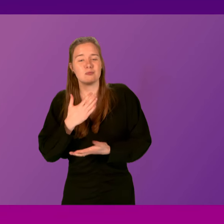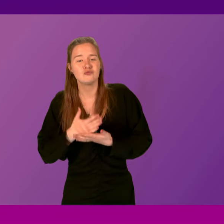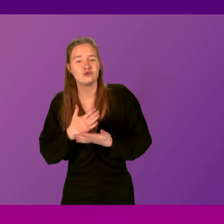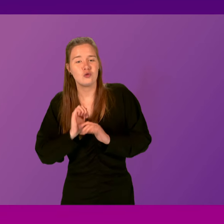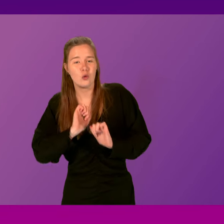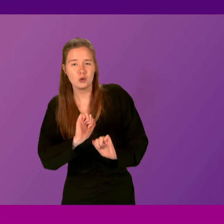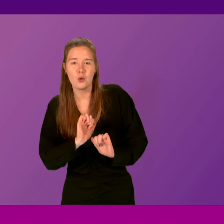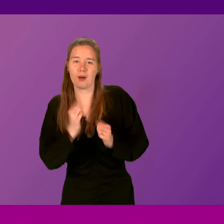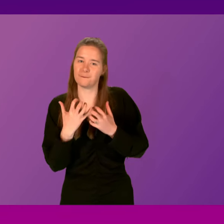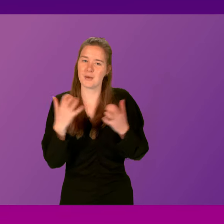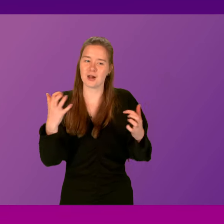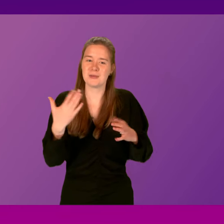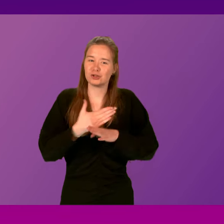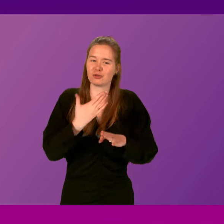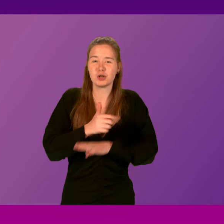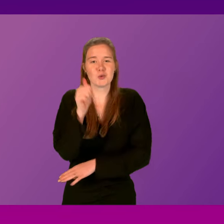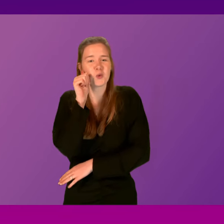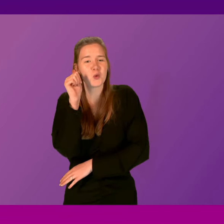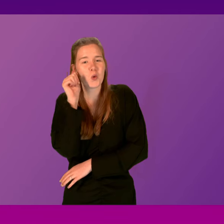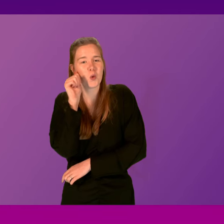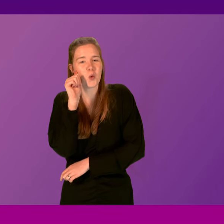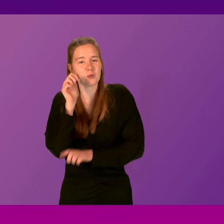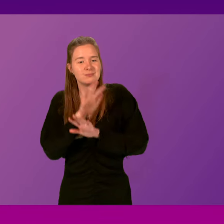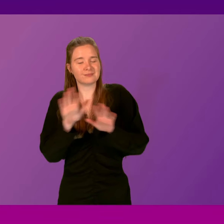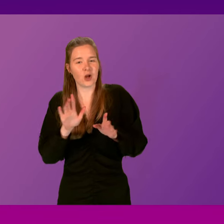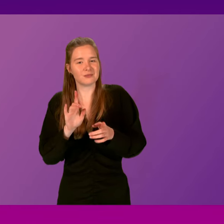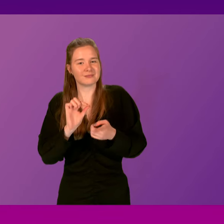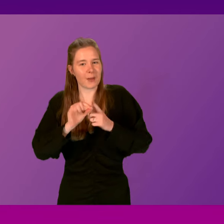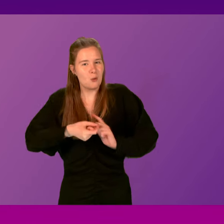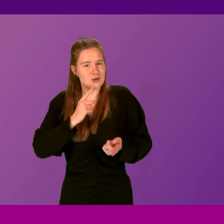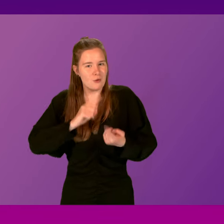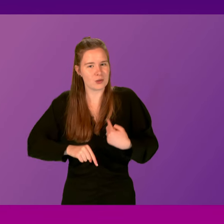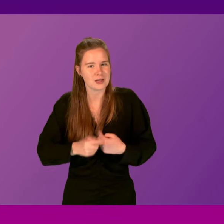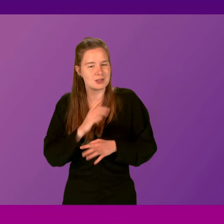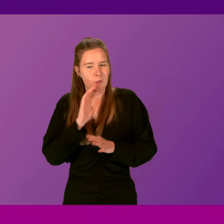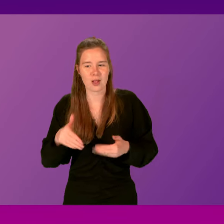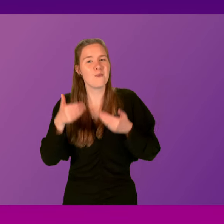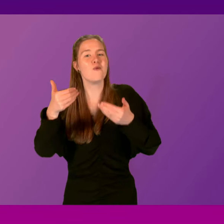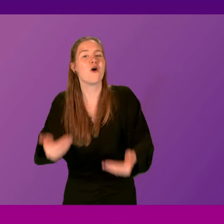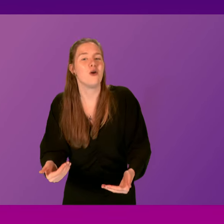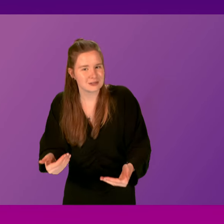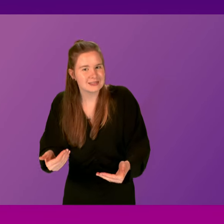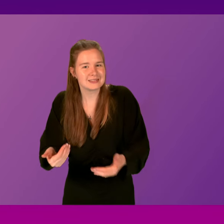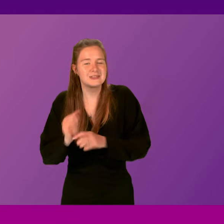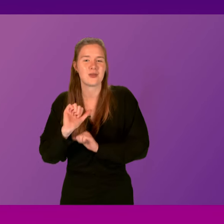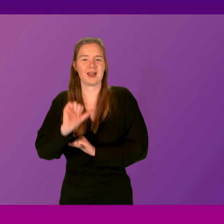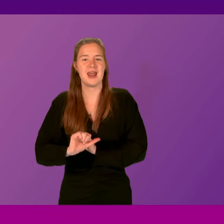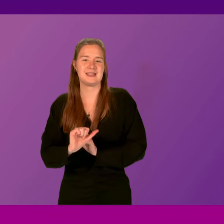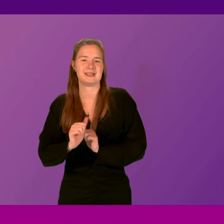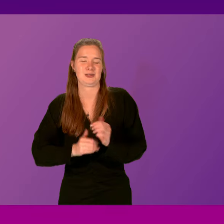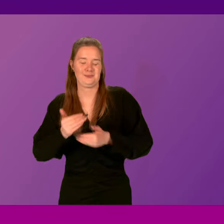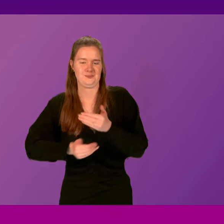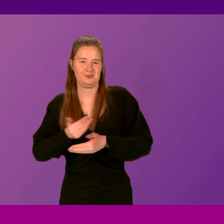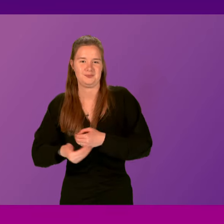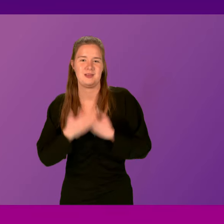in your parliamentary career you are aware that that is not a point of order. Therefore, we will be moving on momentarily to the next item of